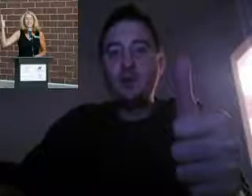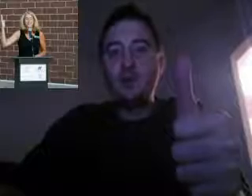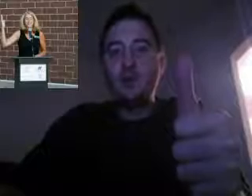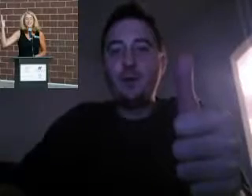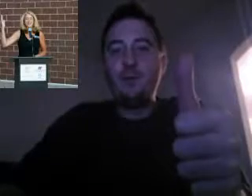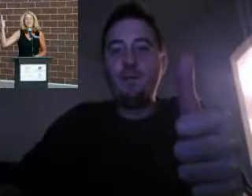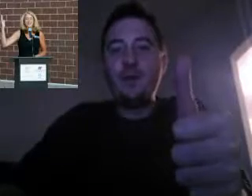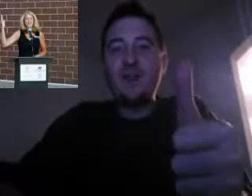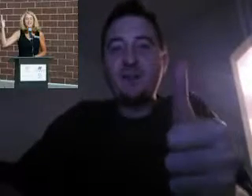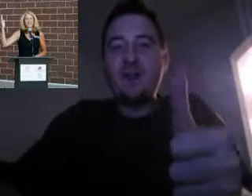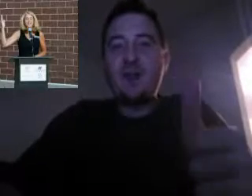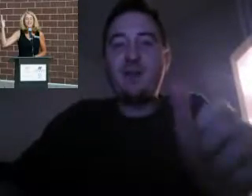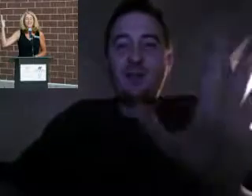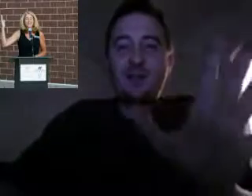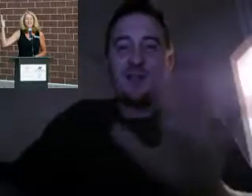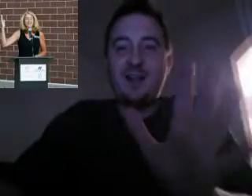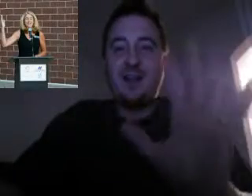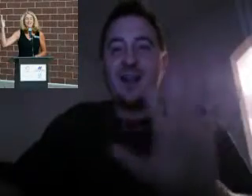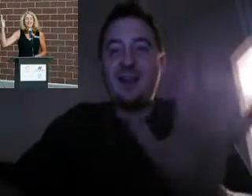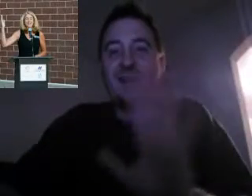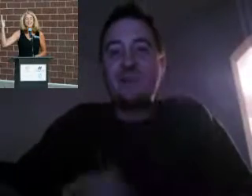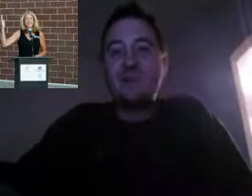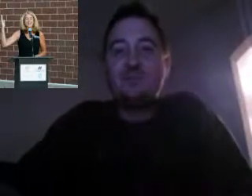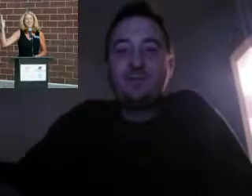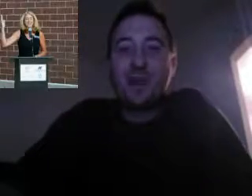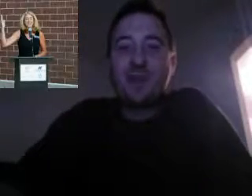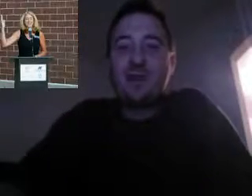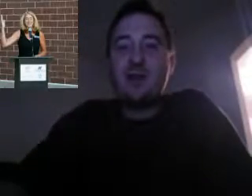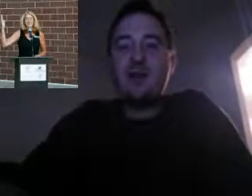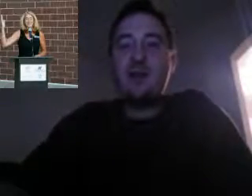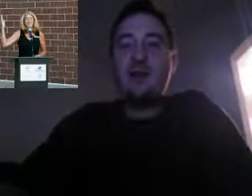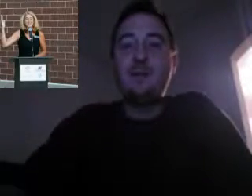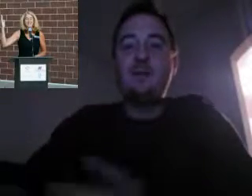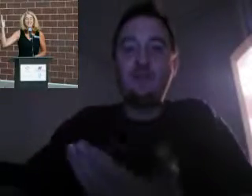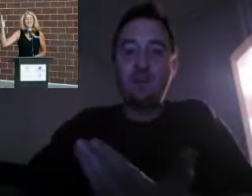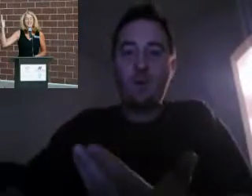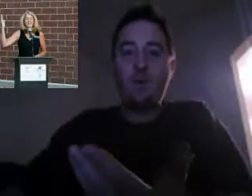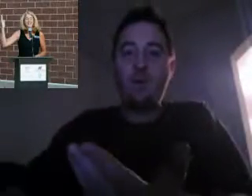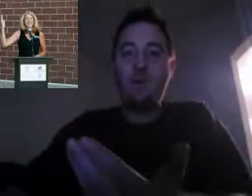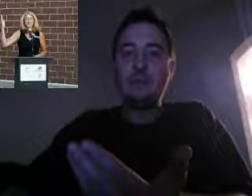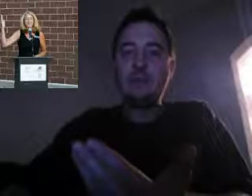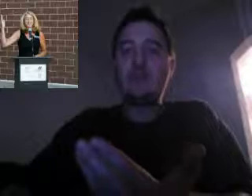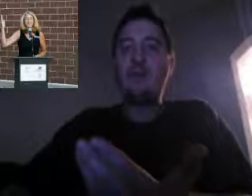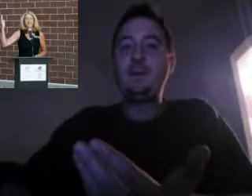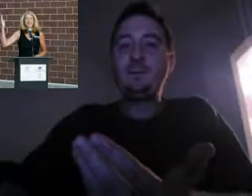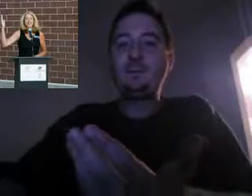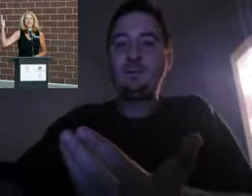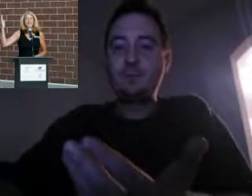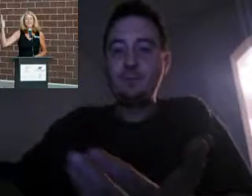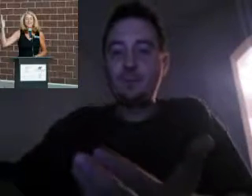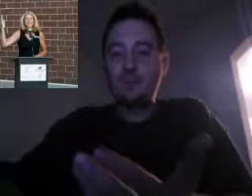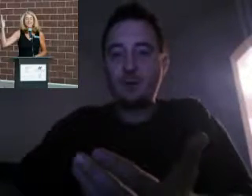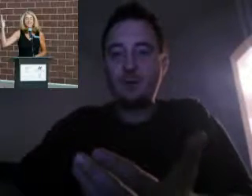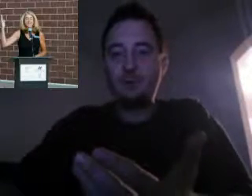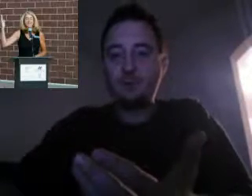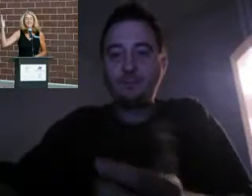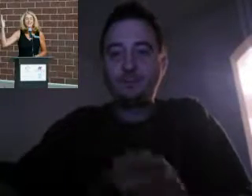Cool! Facebook Live. There's Nina. Hi, Nina. Hi, Carrie Kennedy. Nothing matters more to me than the opportunities